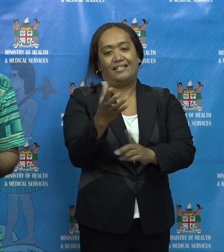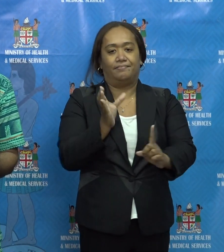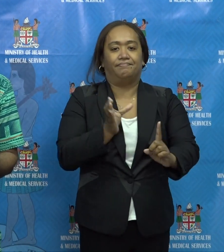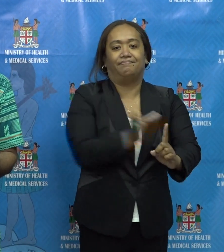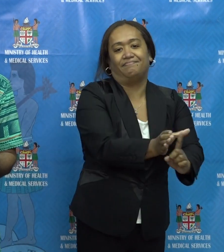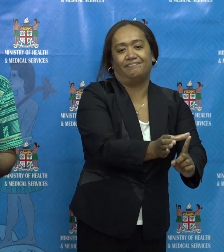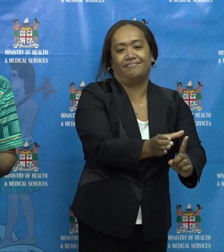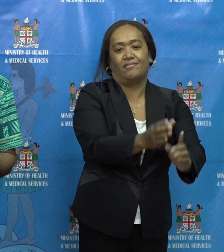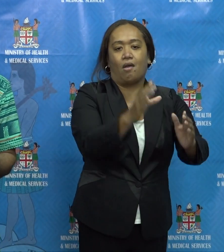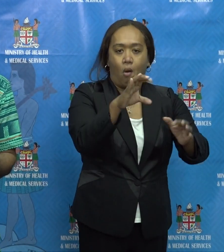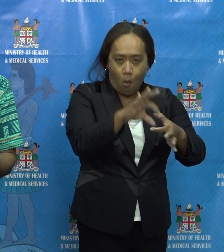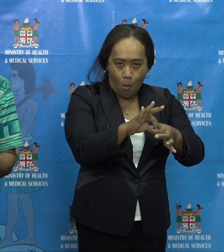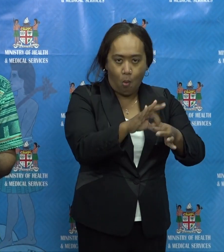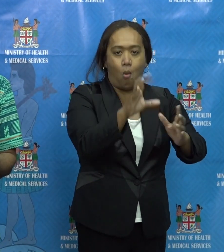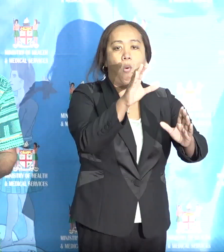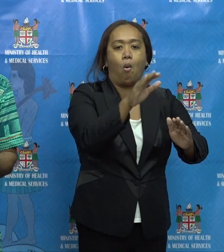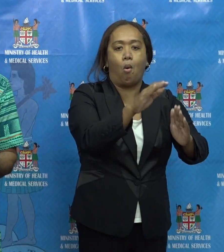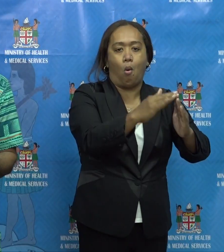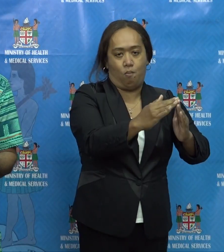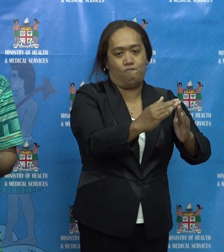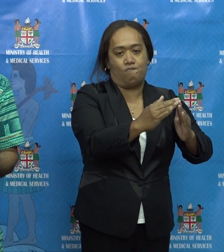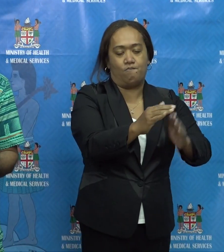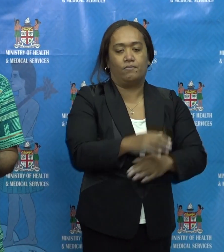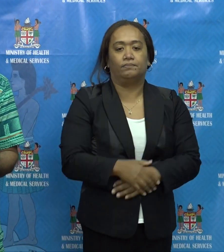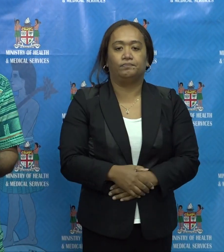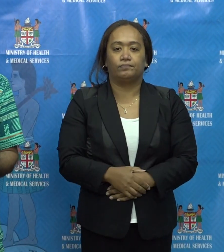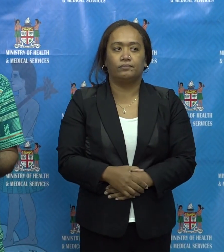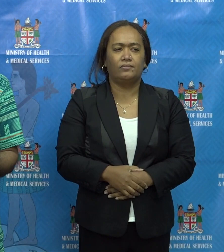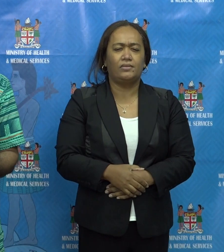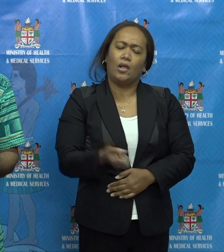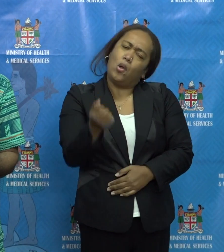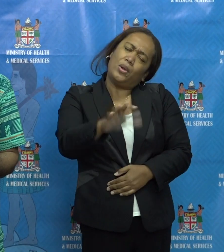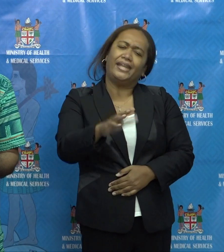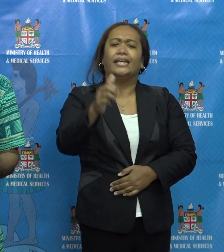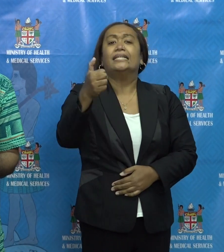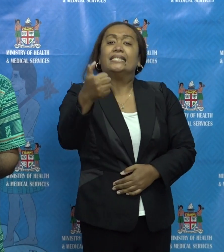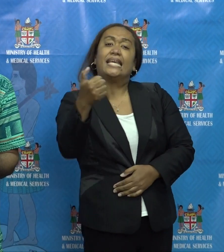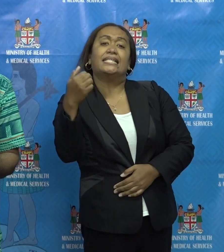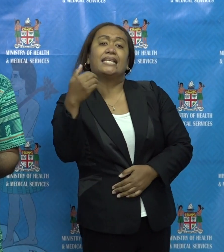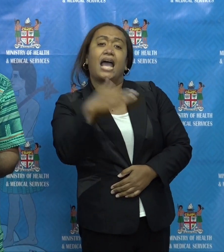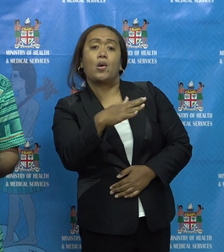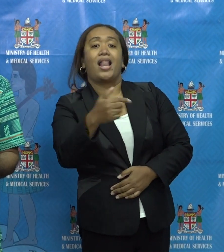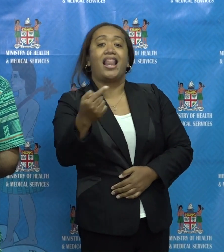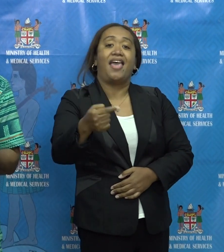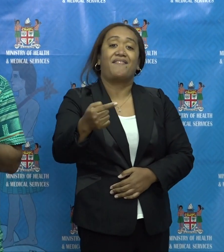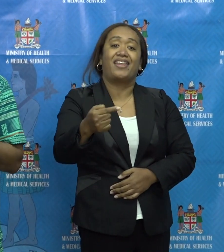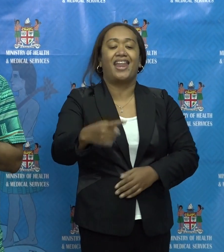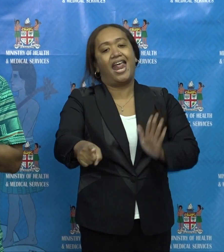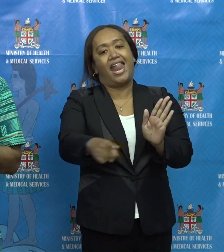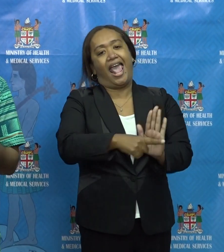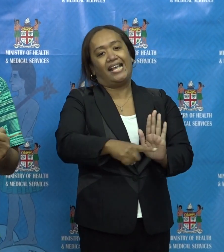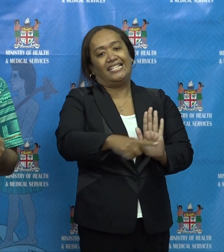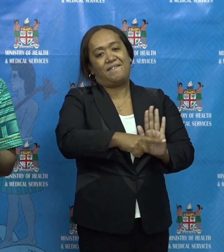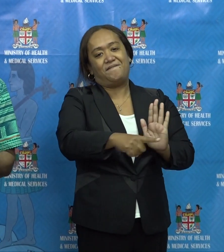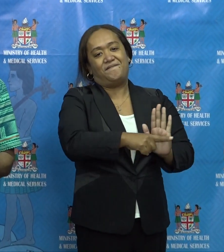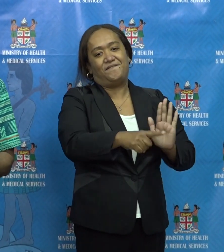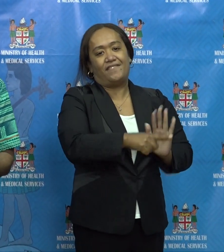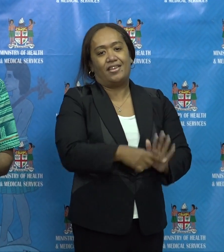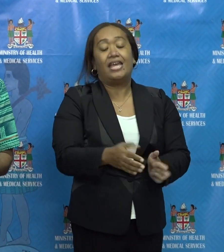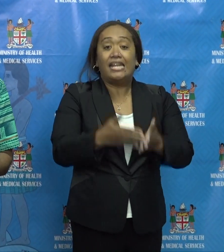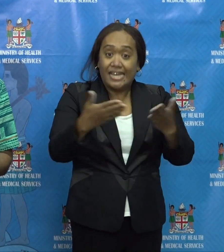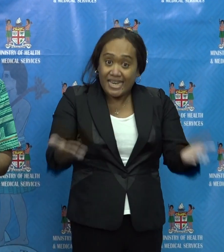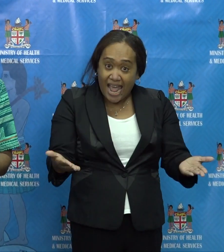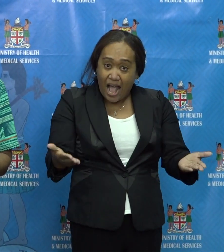We have 611 who have tested negative for COVID-19 so far, and more samples are being